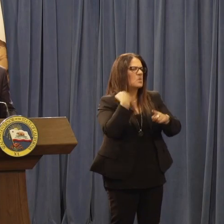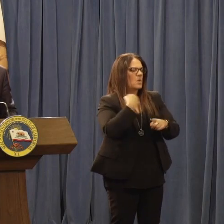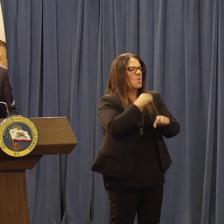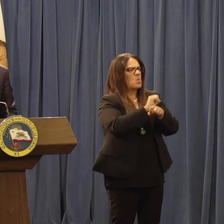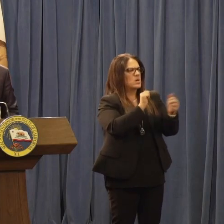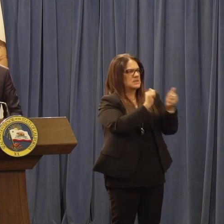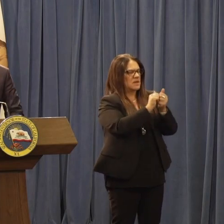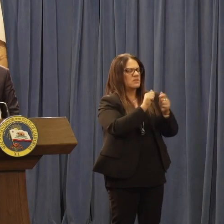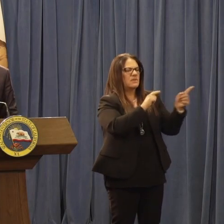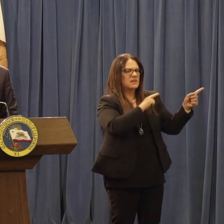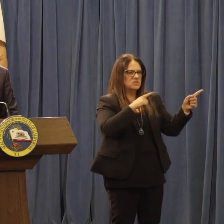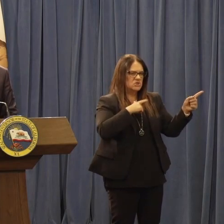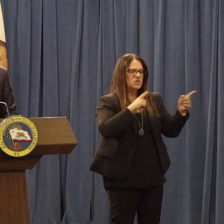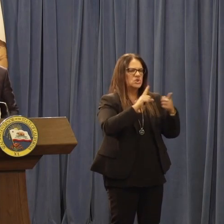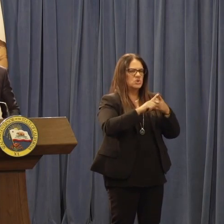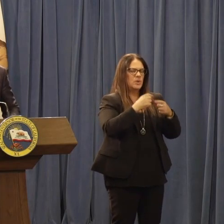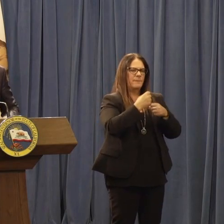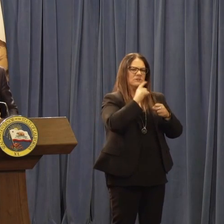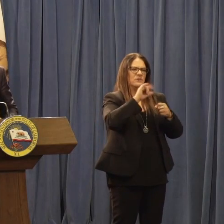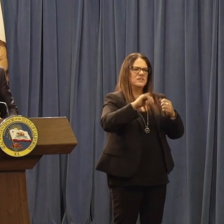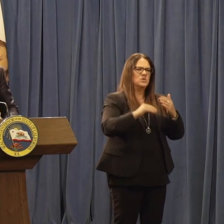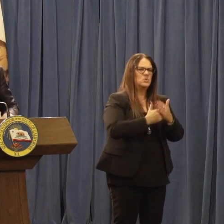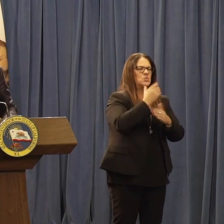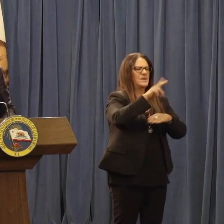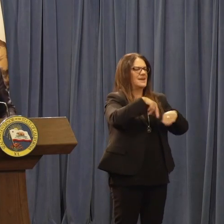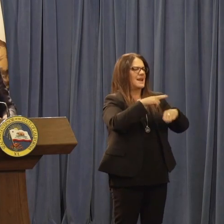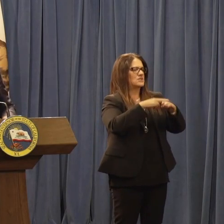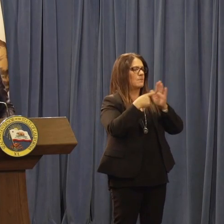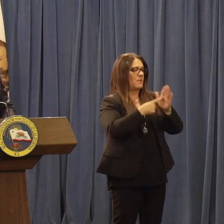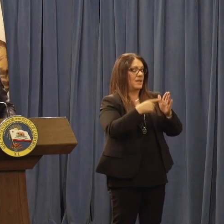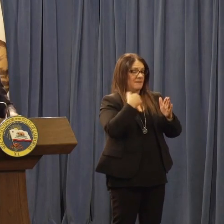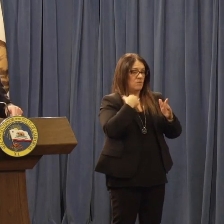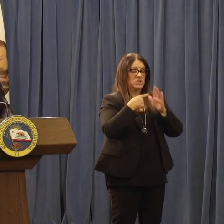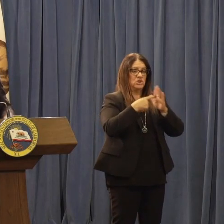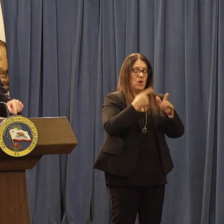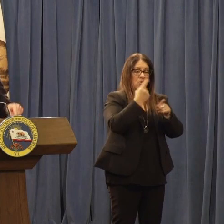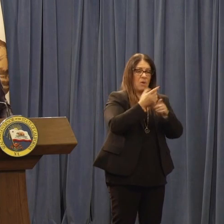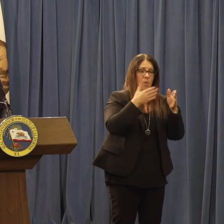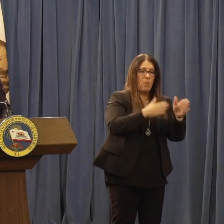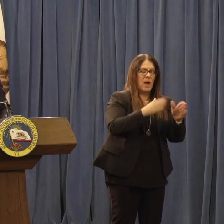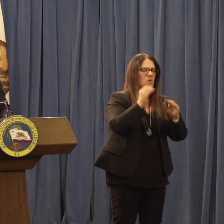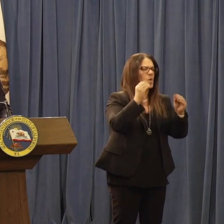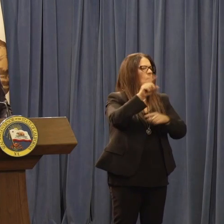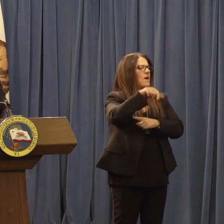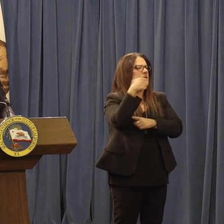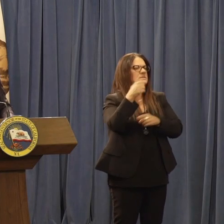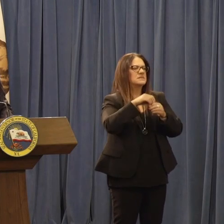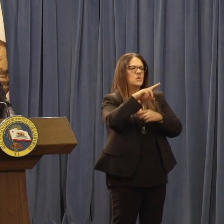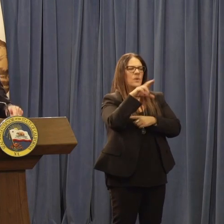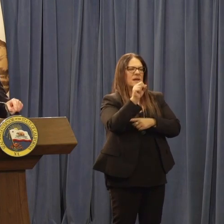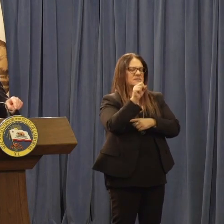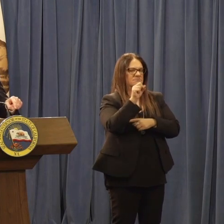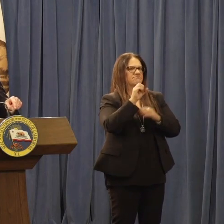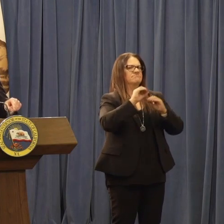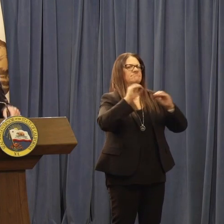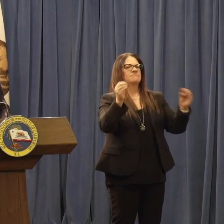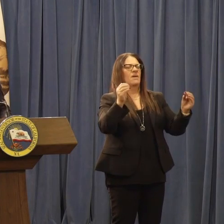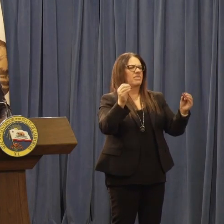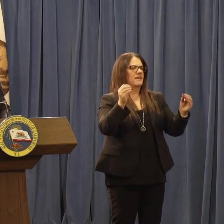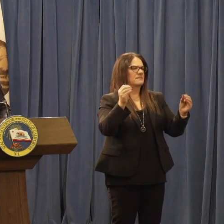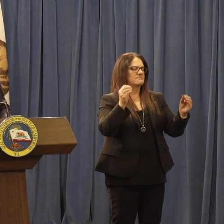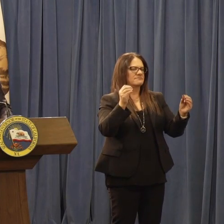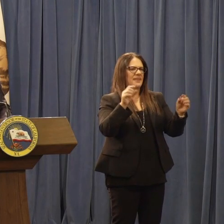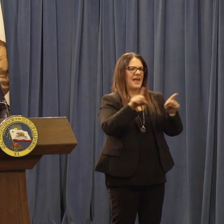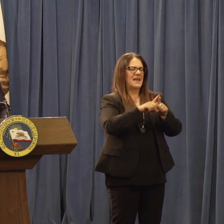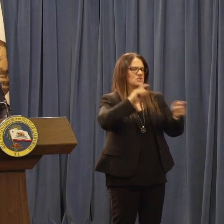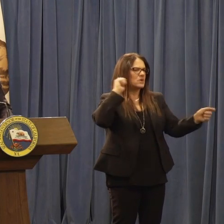legislature and advance this new national model. If we do this right, no one in the United States will have done something as